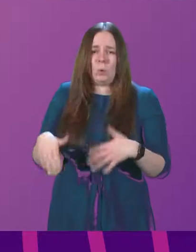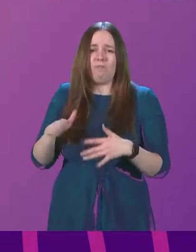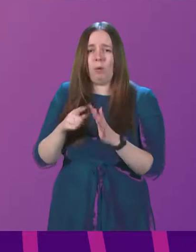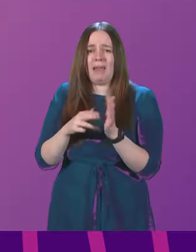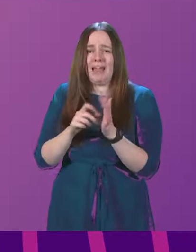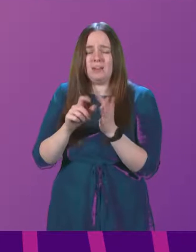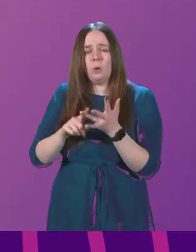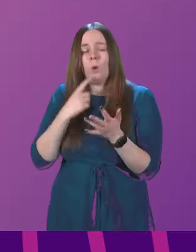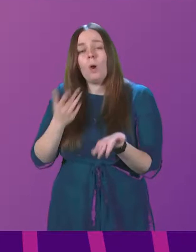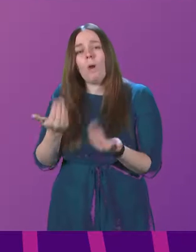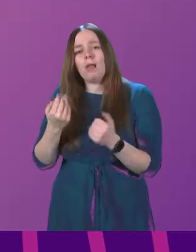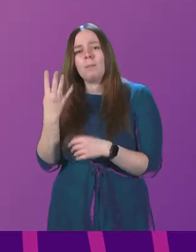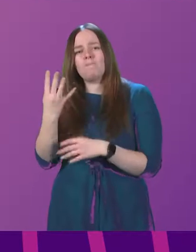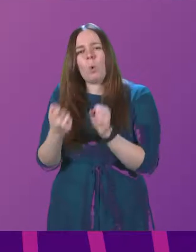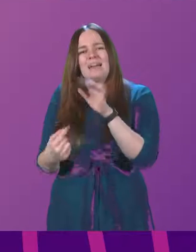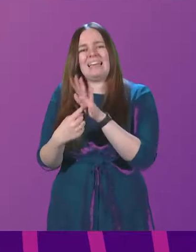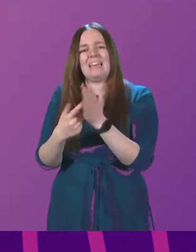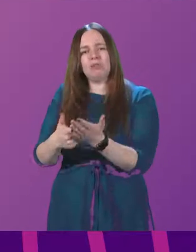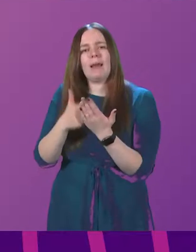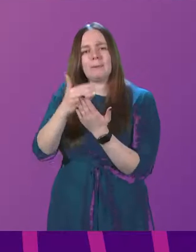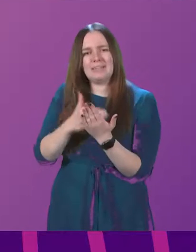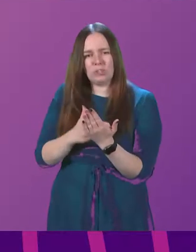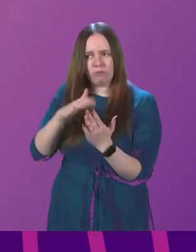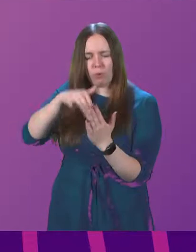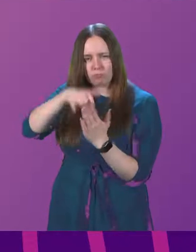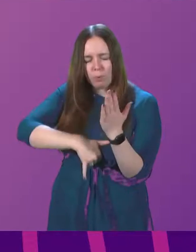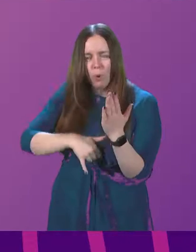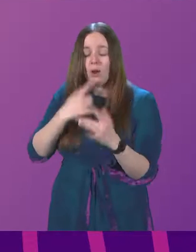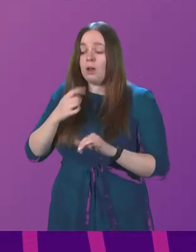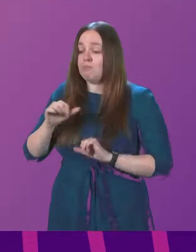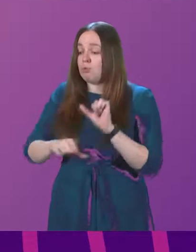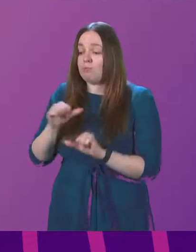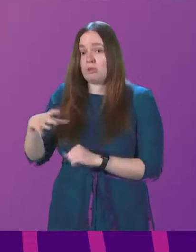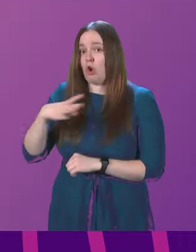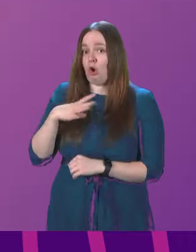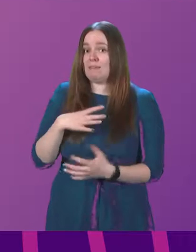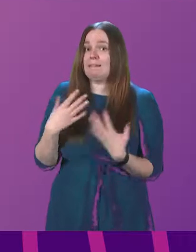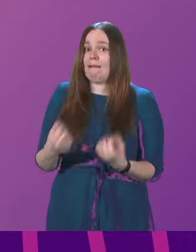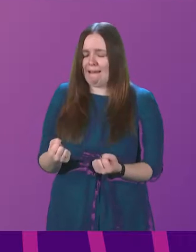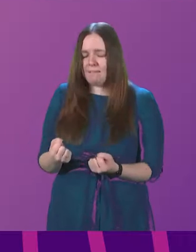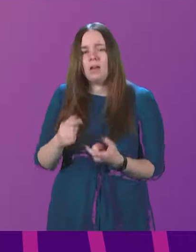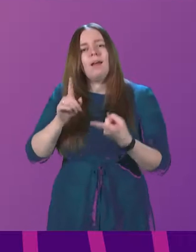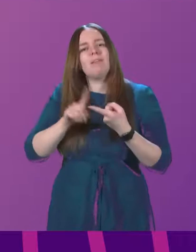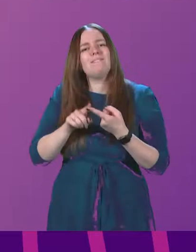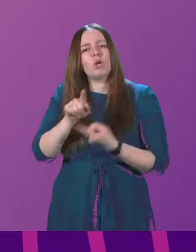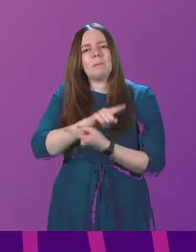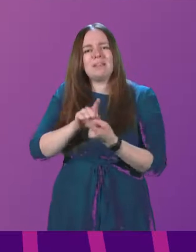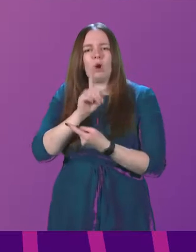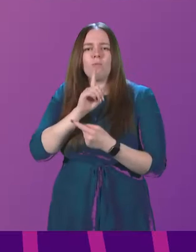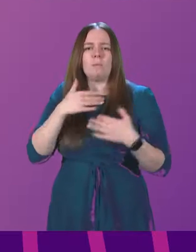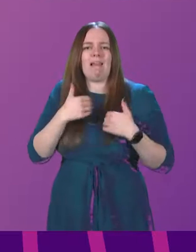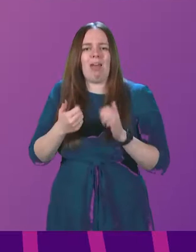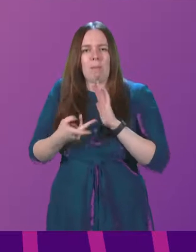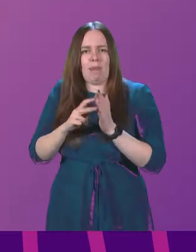welcome the four key recommendations in the report, and progress is already underway to implement these. The first meeting of the Women's Health